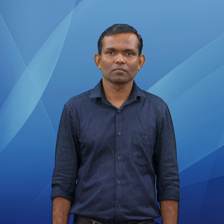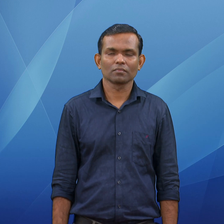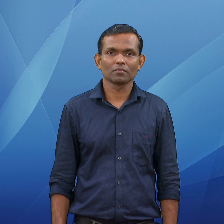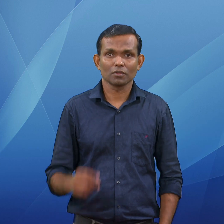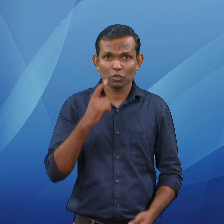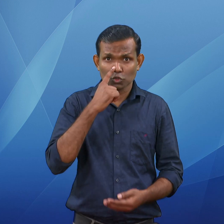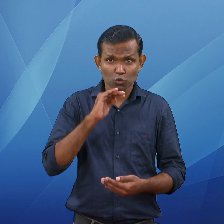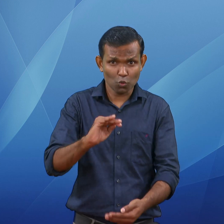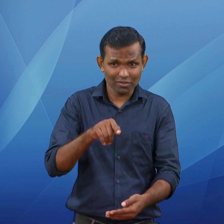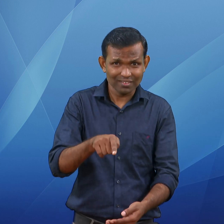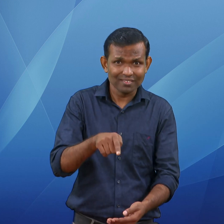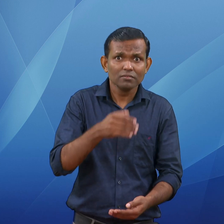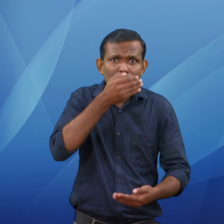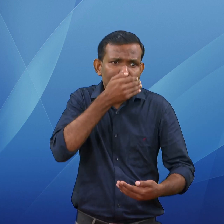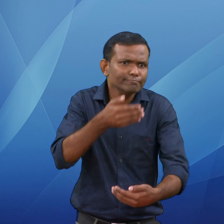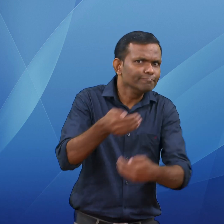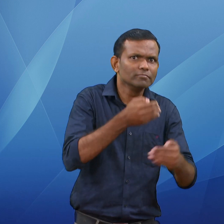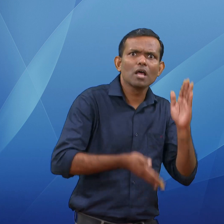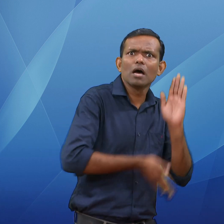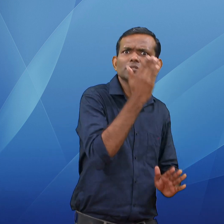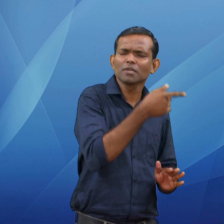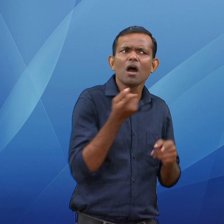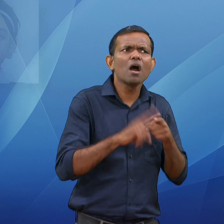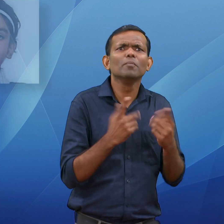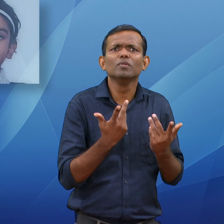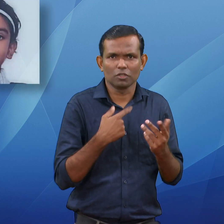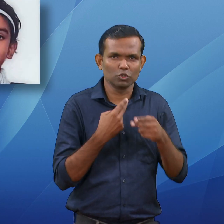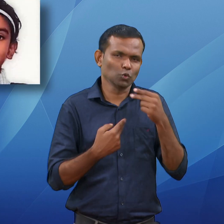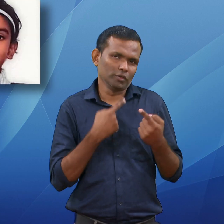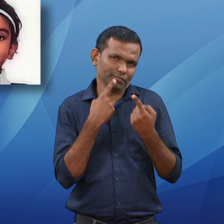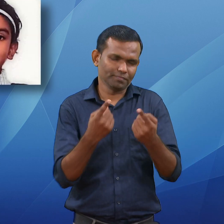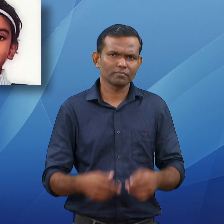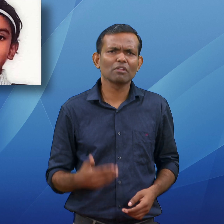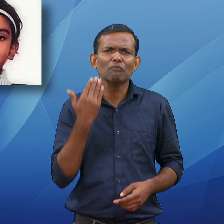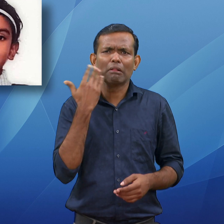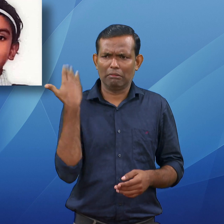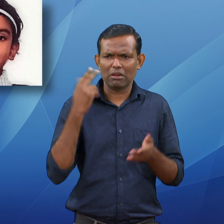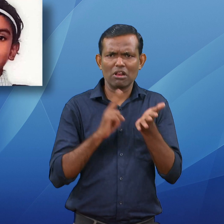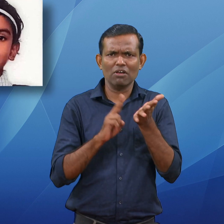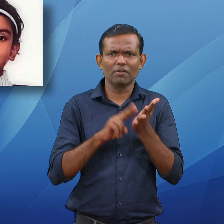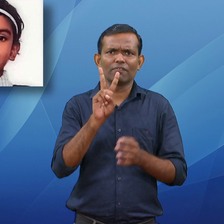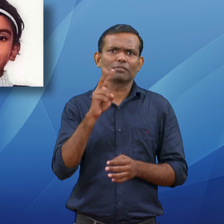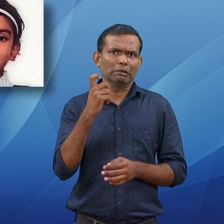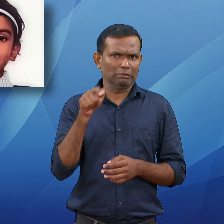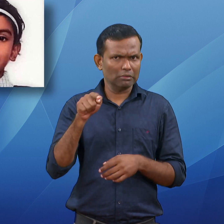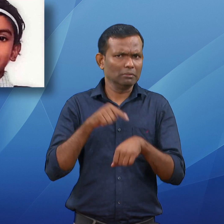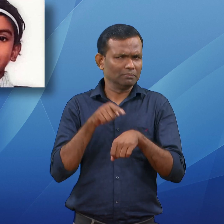A six-year-old girl named Abigail, a native of Veli Nallur, in Oyu was kidnapped while she was walking to a tuition centre with her